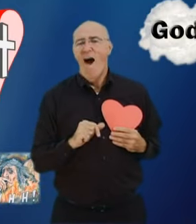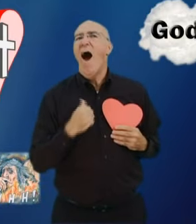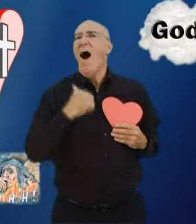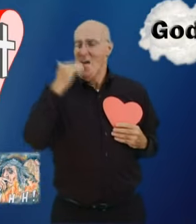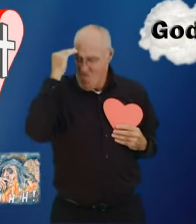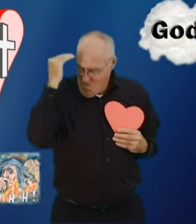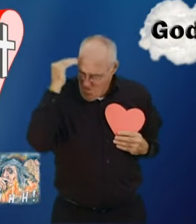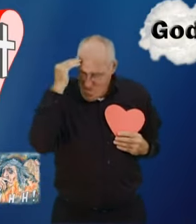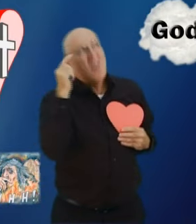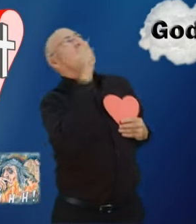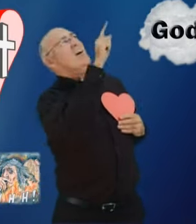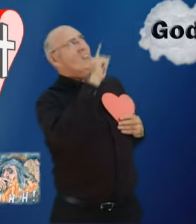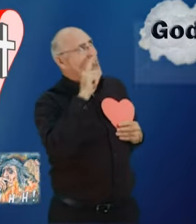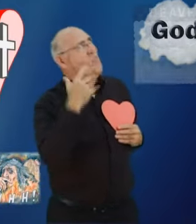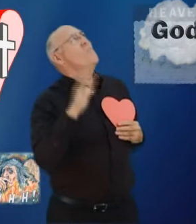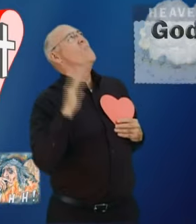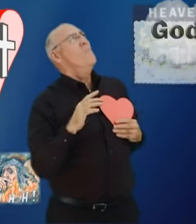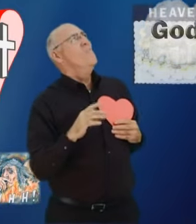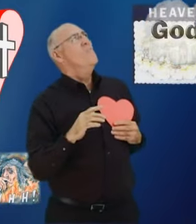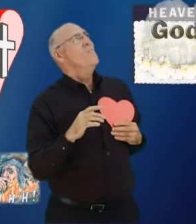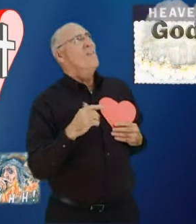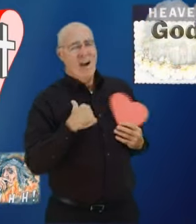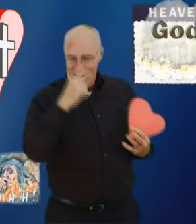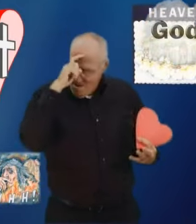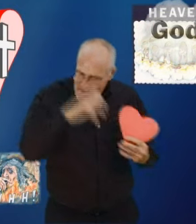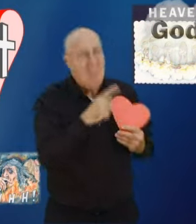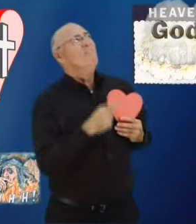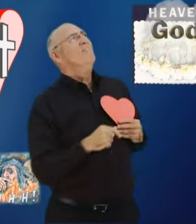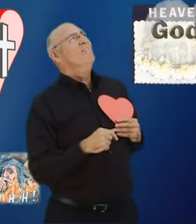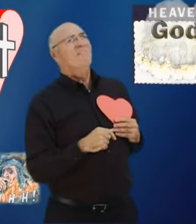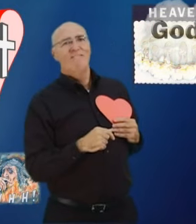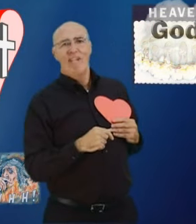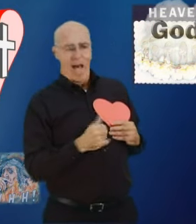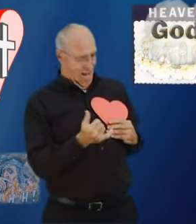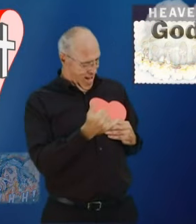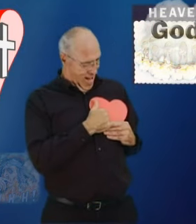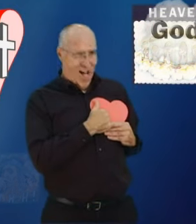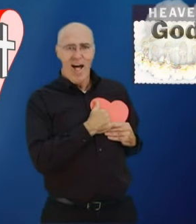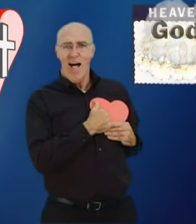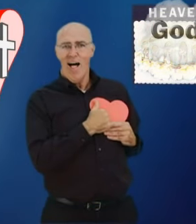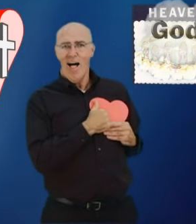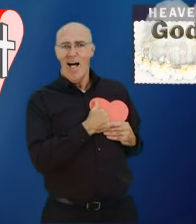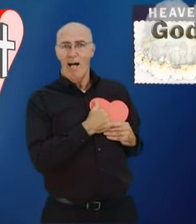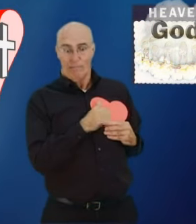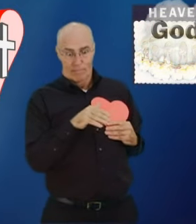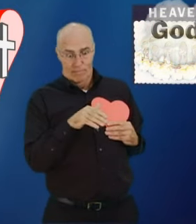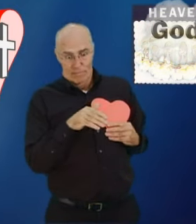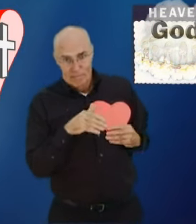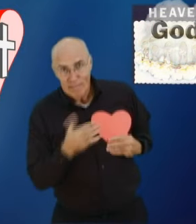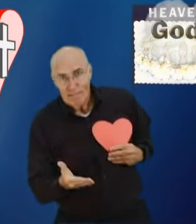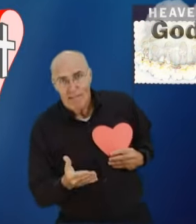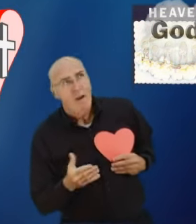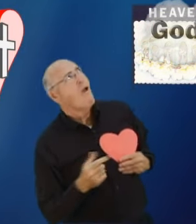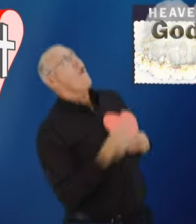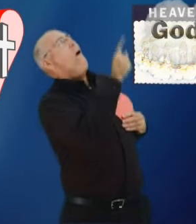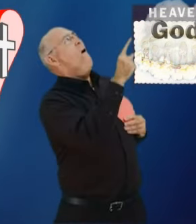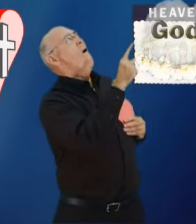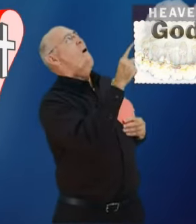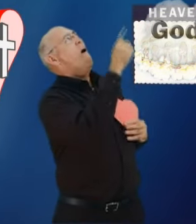and happiness and know that you will not go to hell but know that you have believed in God that you've accepted